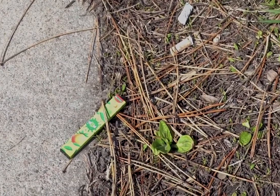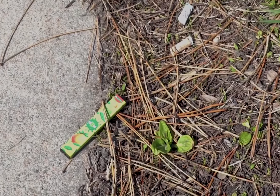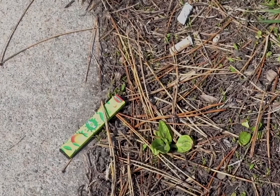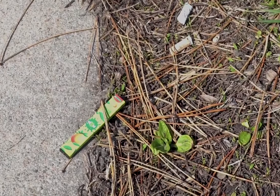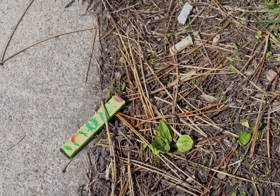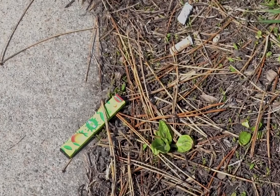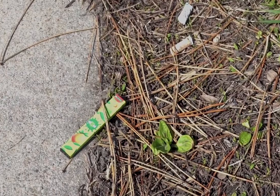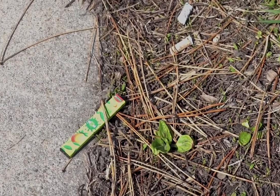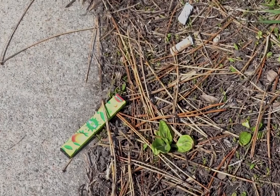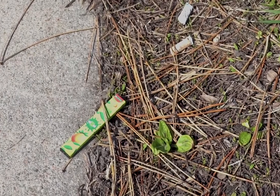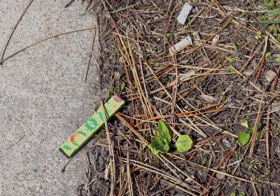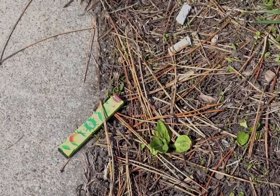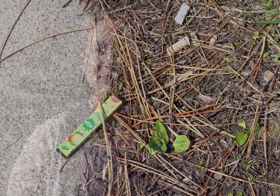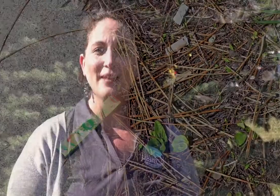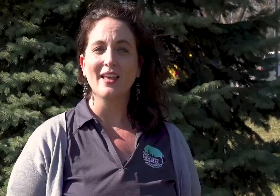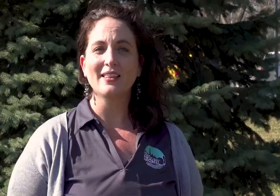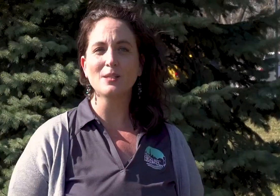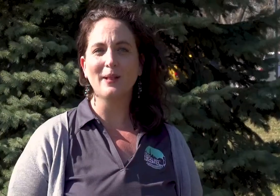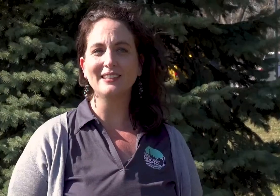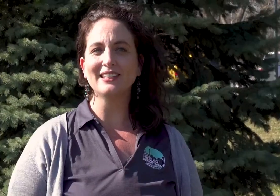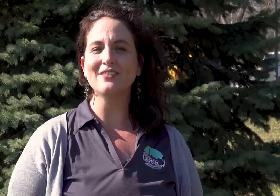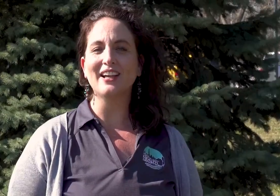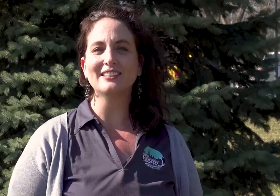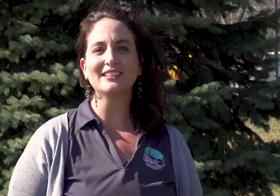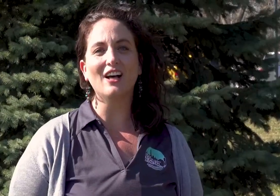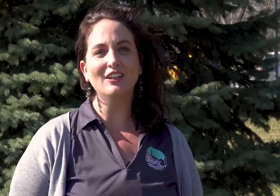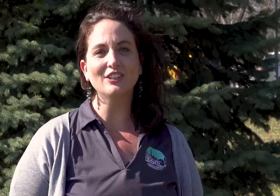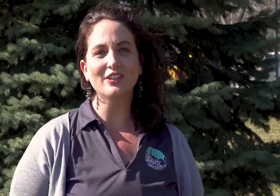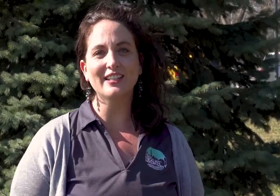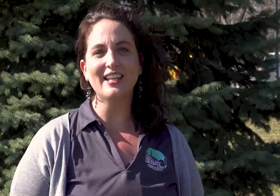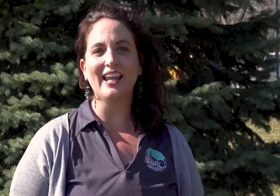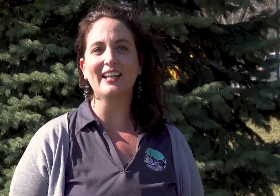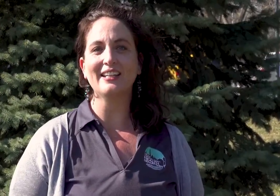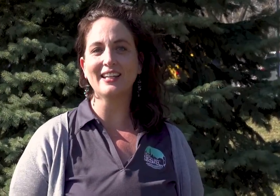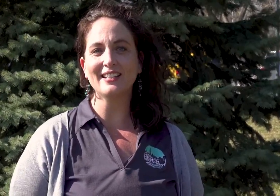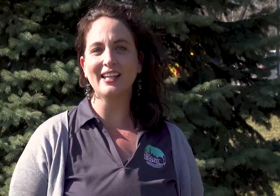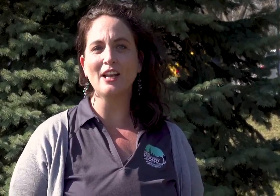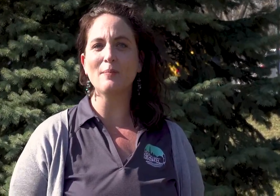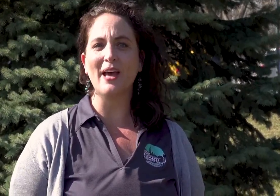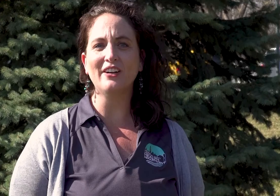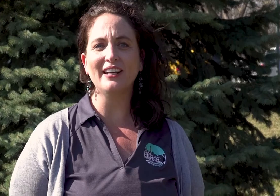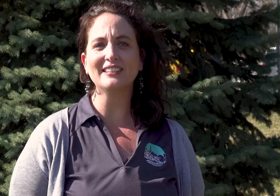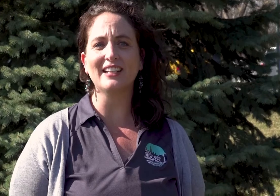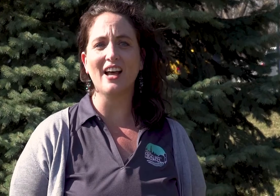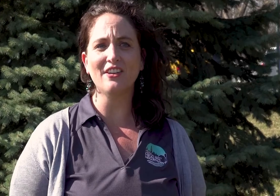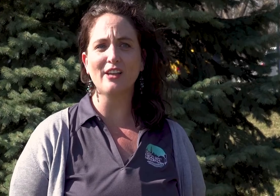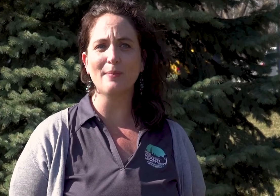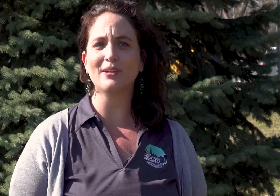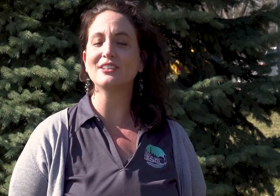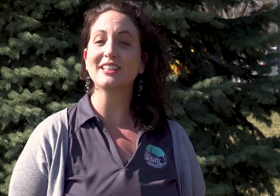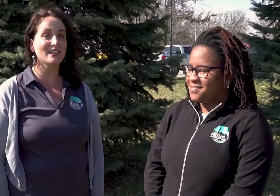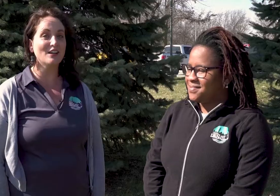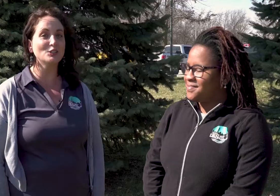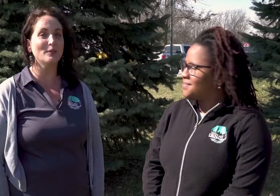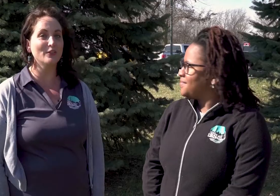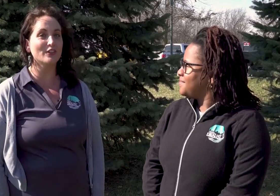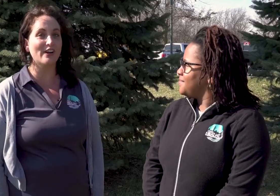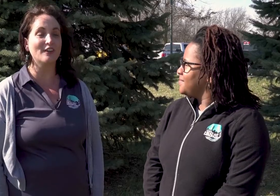entire device is disposable. These plastic devices also contain nicotine, batteries, and other chemicals that can also pollute the ground.